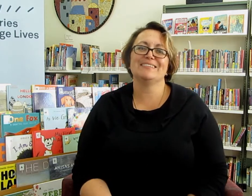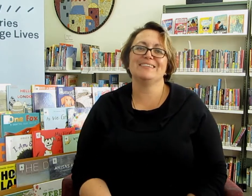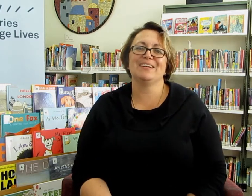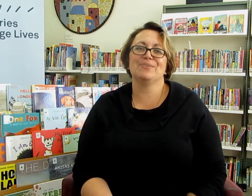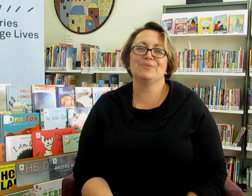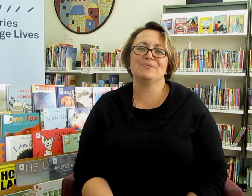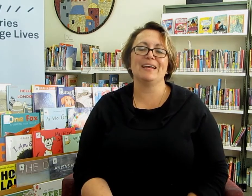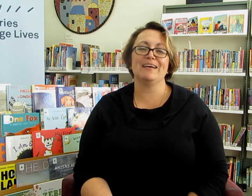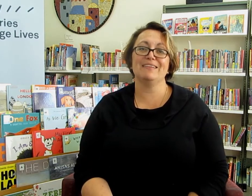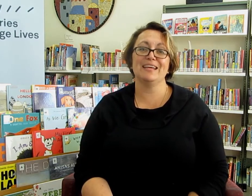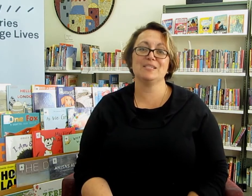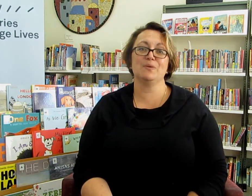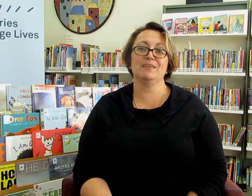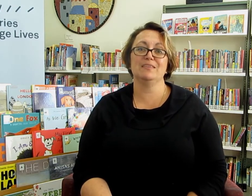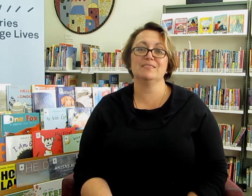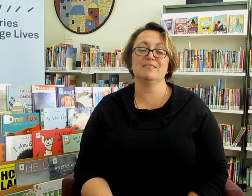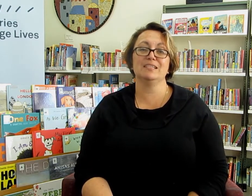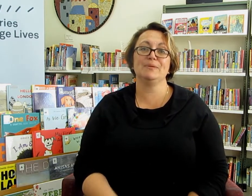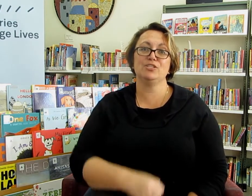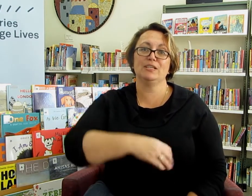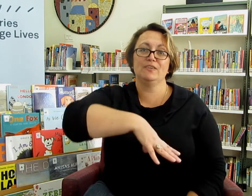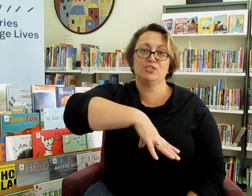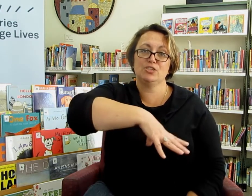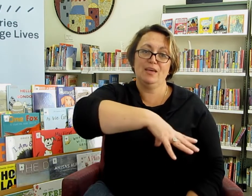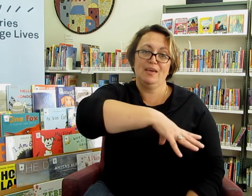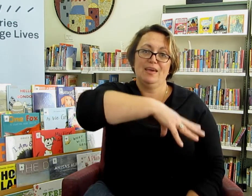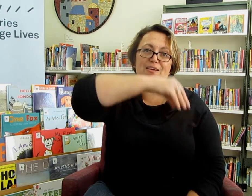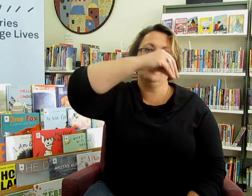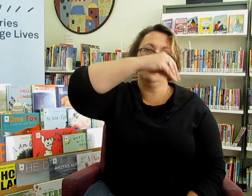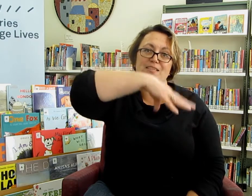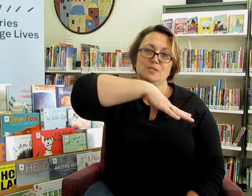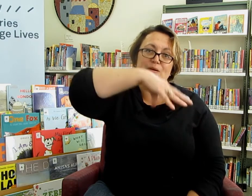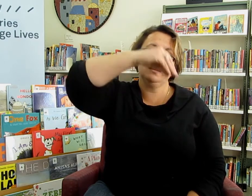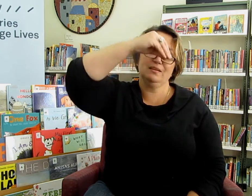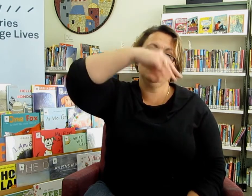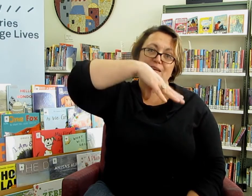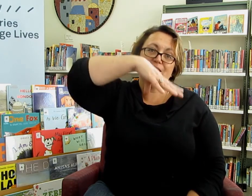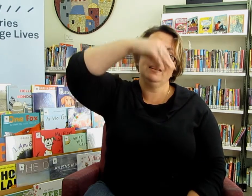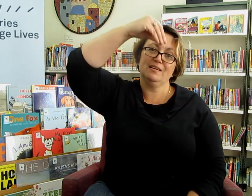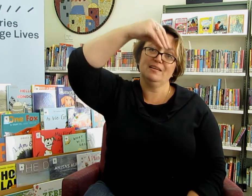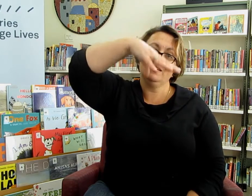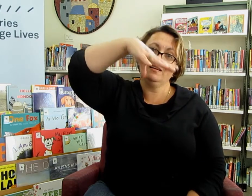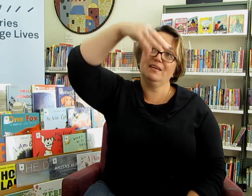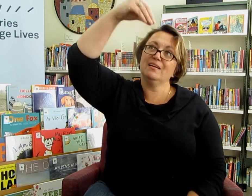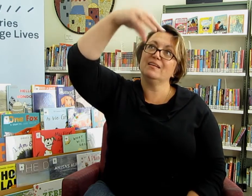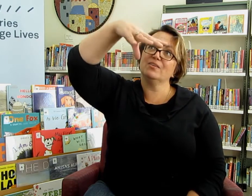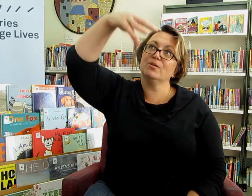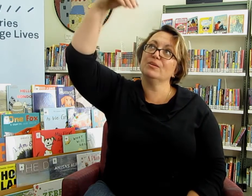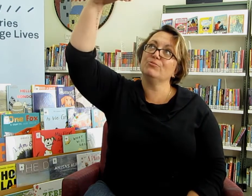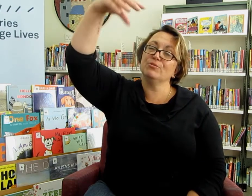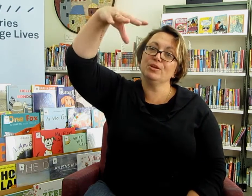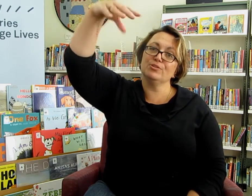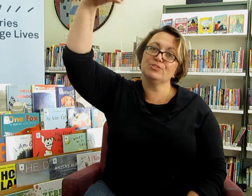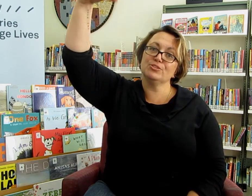all right our next one is going to be jellyfish and I like this one he's going through the ocean